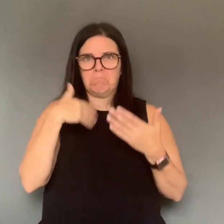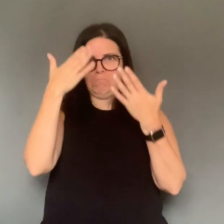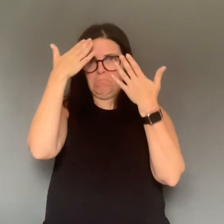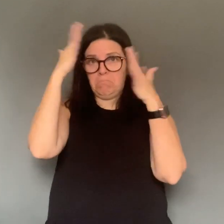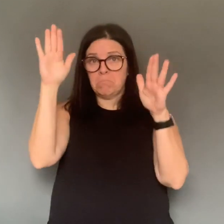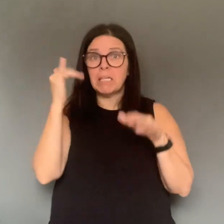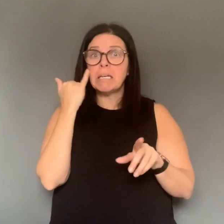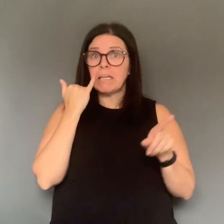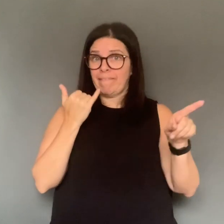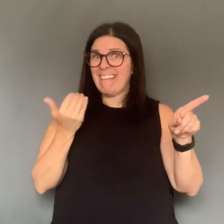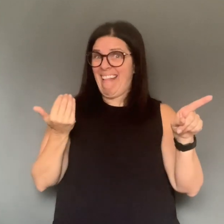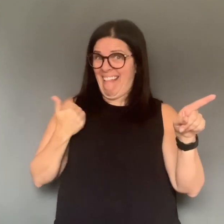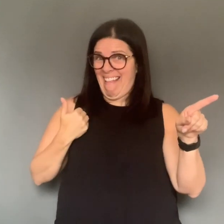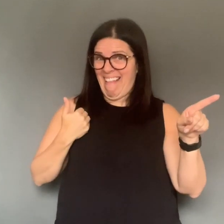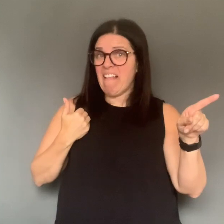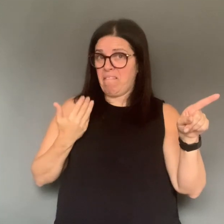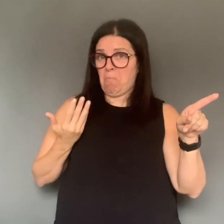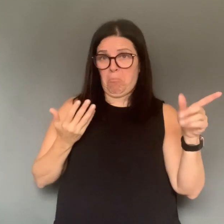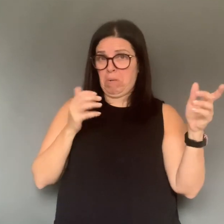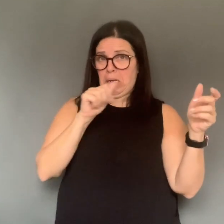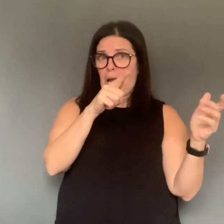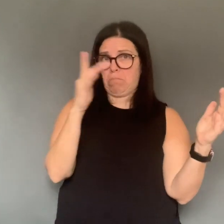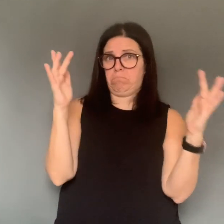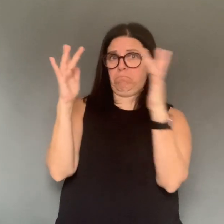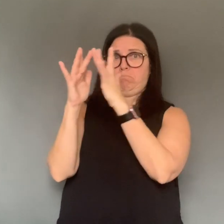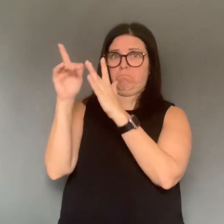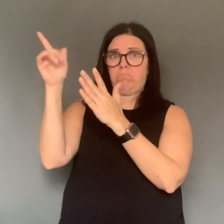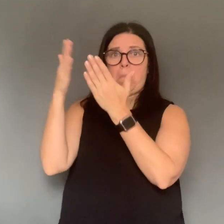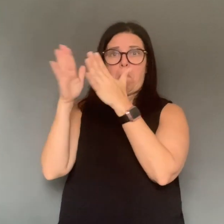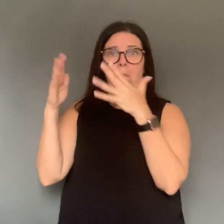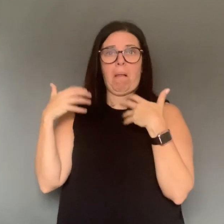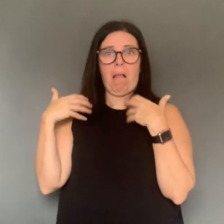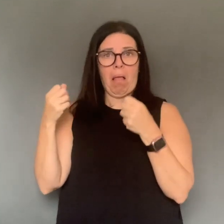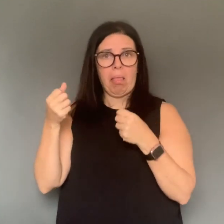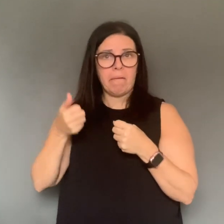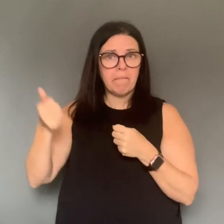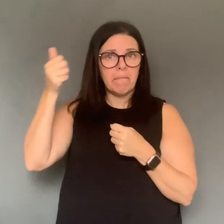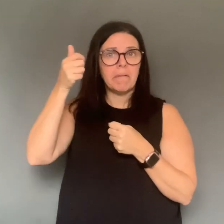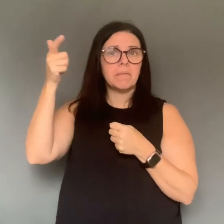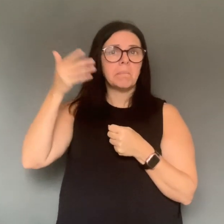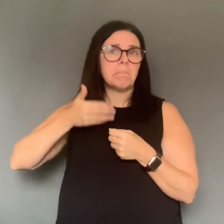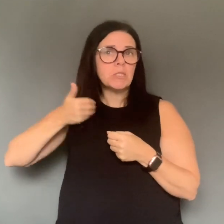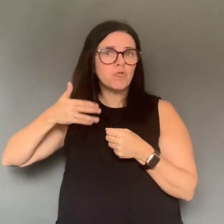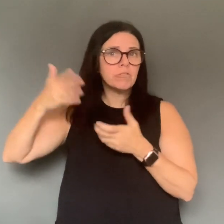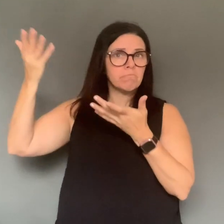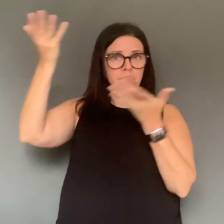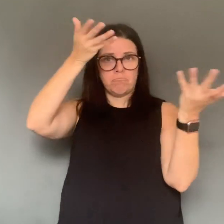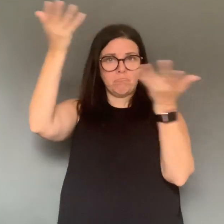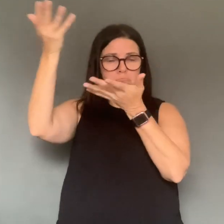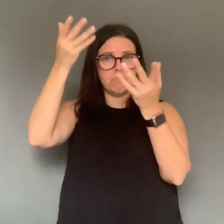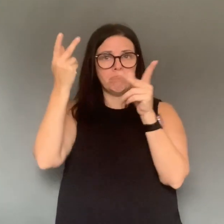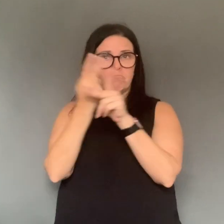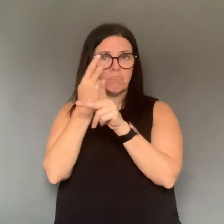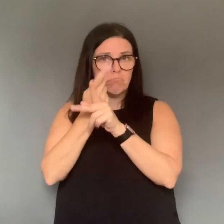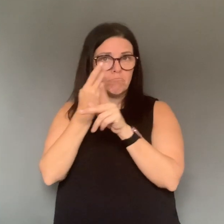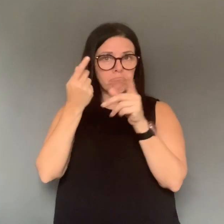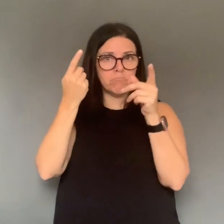specialized labs that is not available, at least at the Windsor Regional Hospital. I'm not fully aware of what kind of lab exists at University of Windsor,